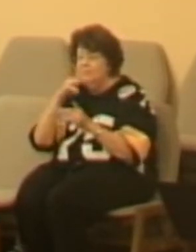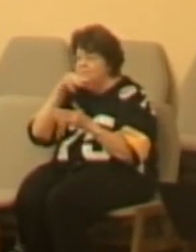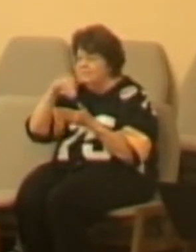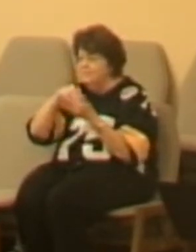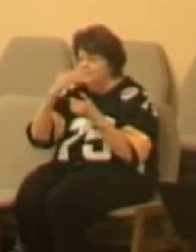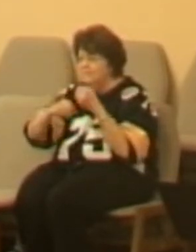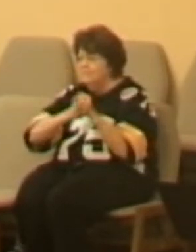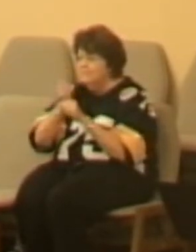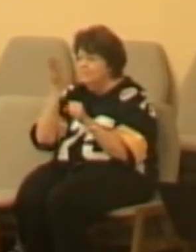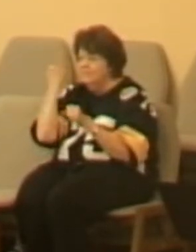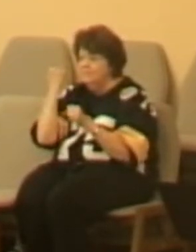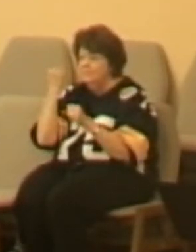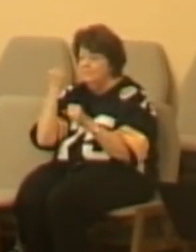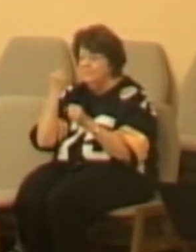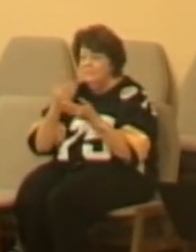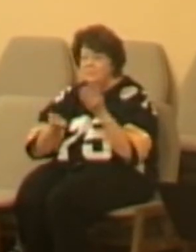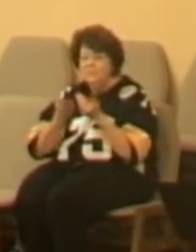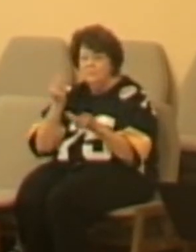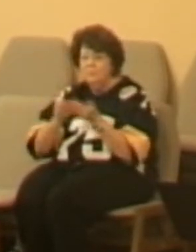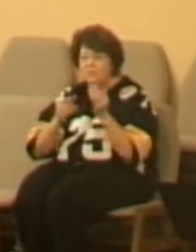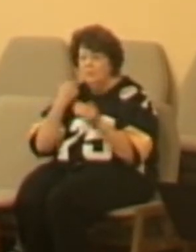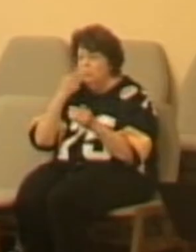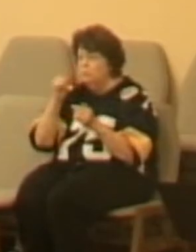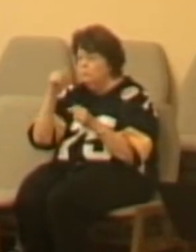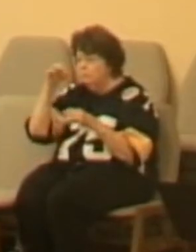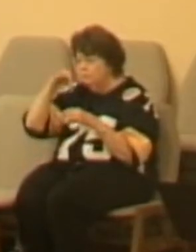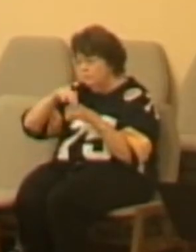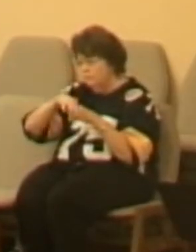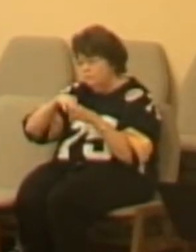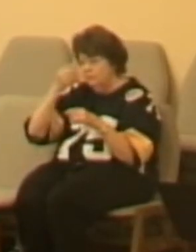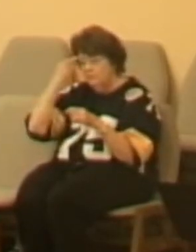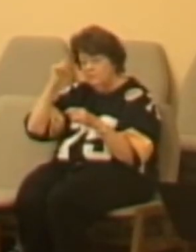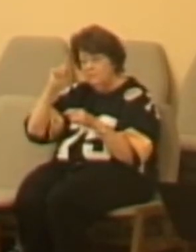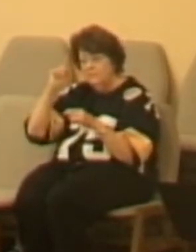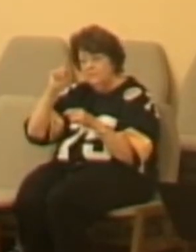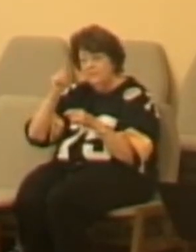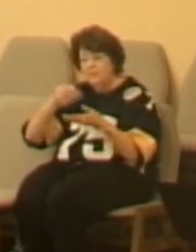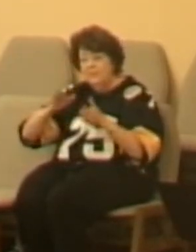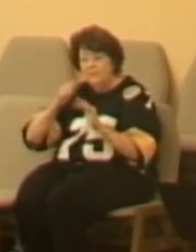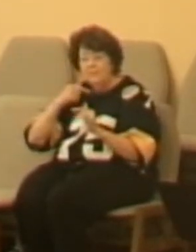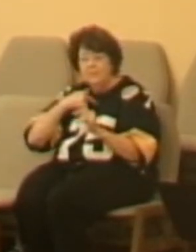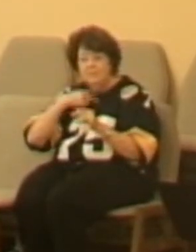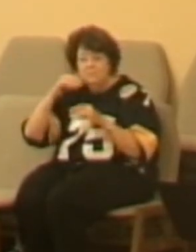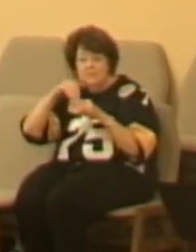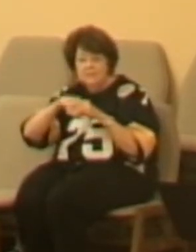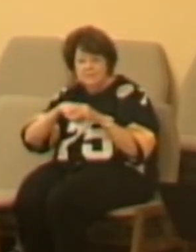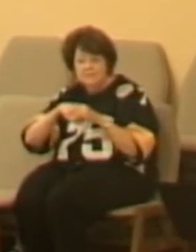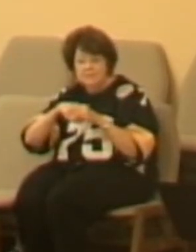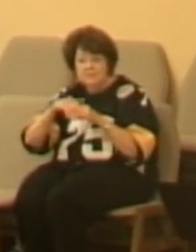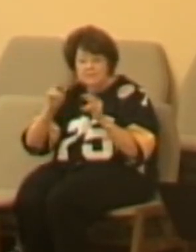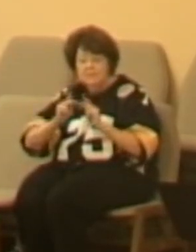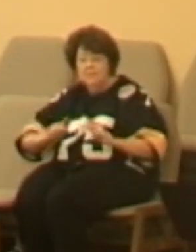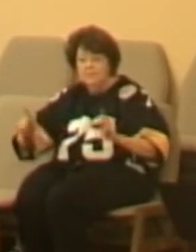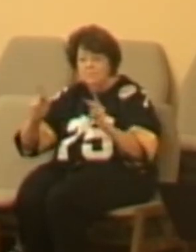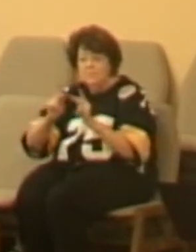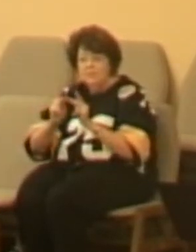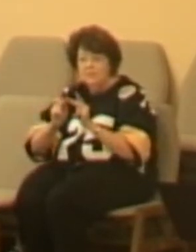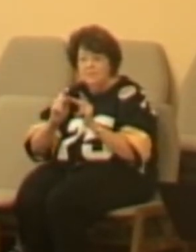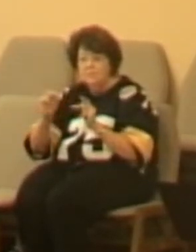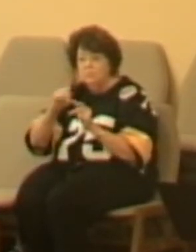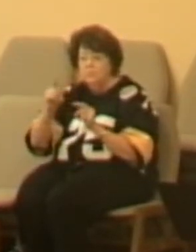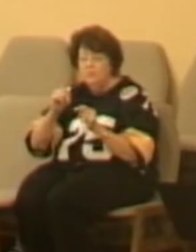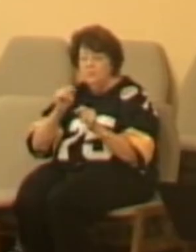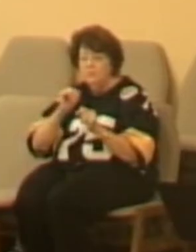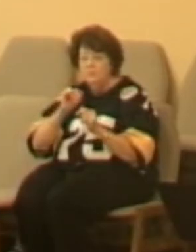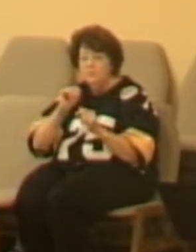pro-Trump, against Trump, Mickey Mouse, whatever you're about, let me into that space between where you are and where you